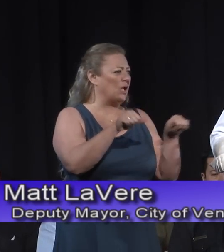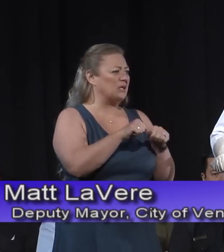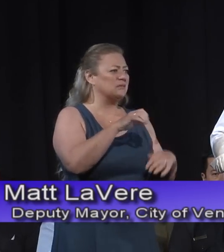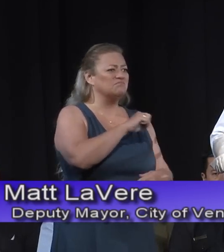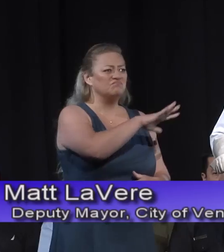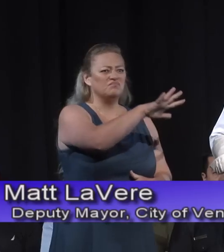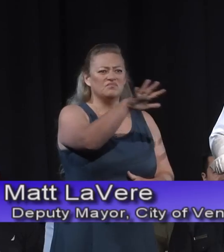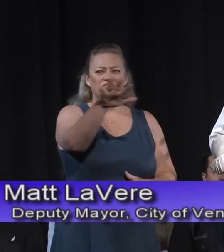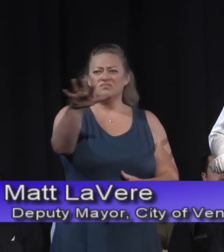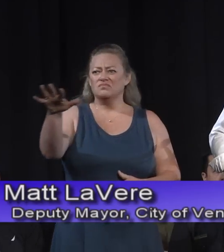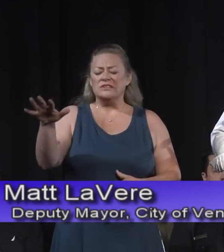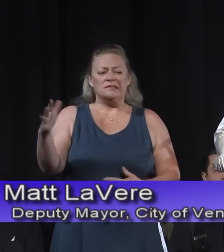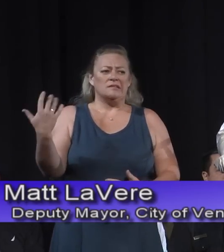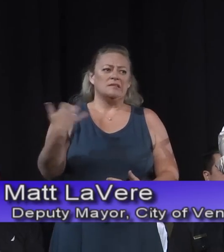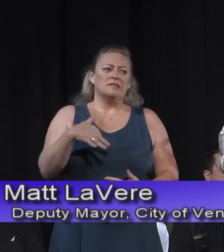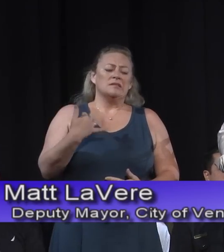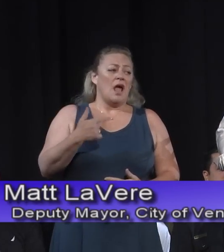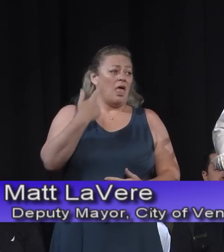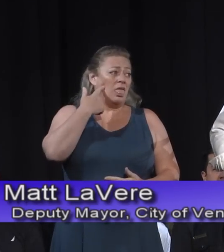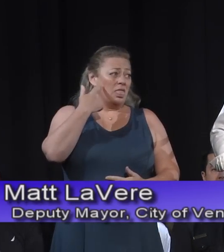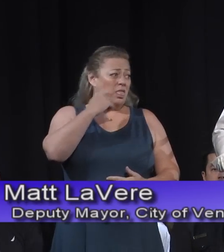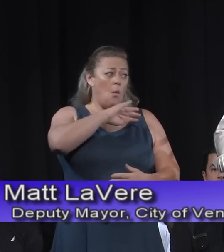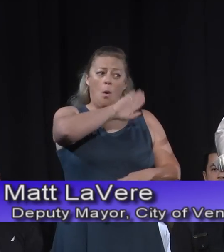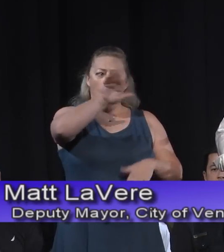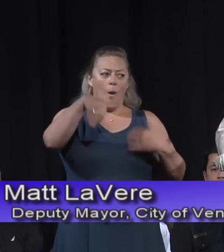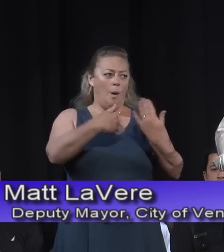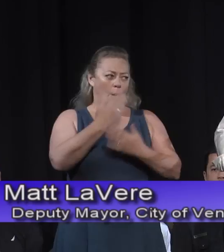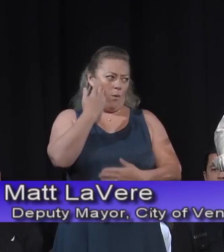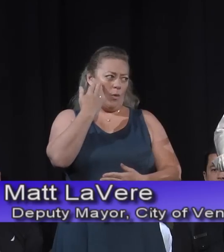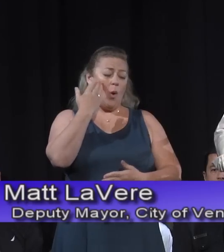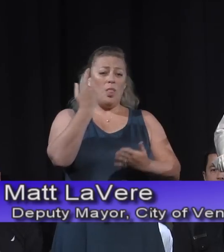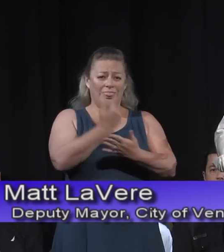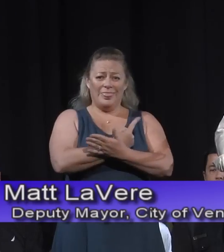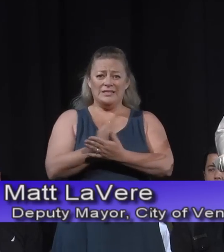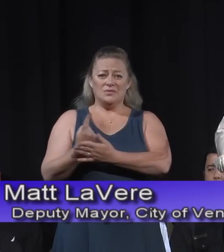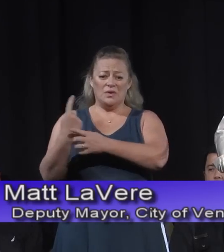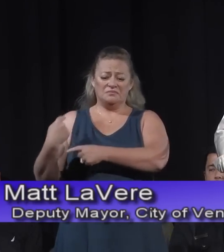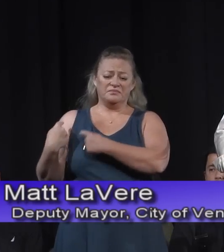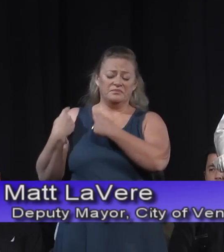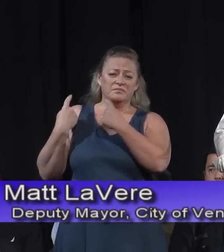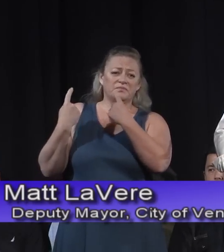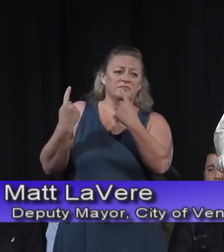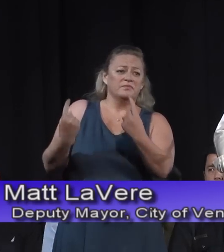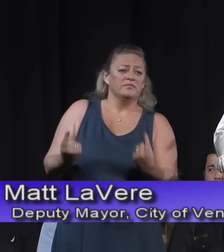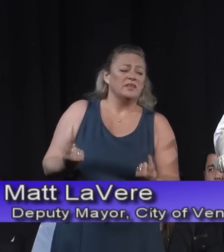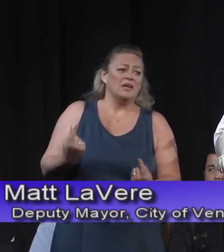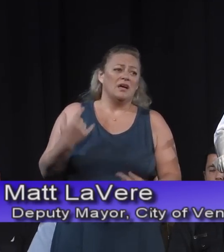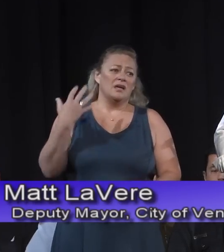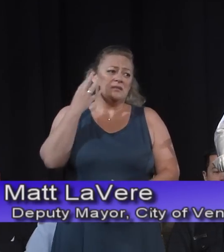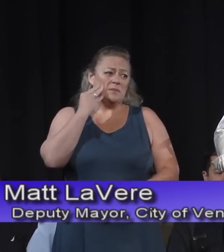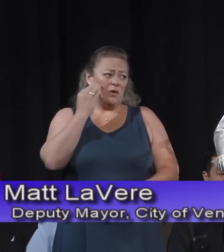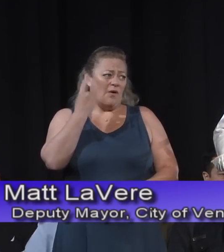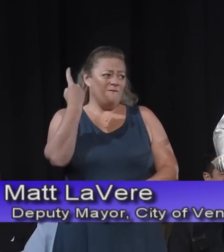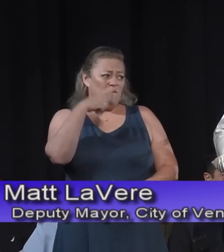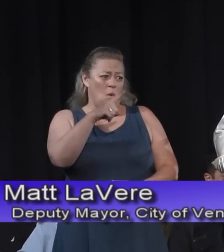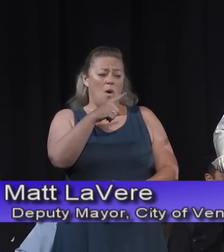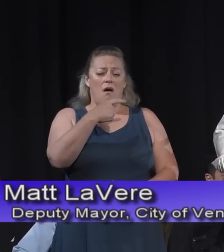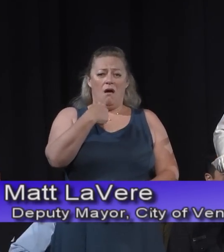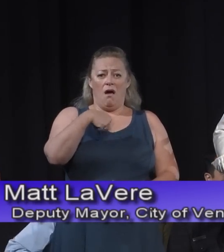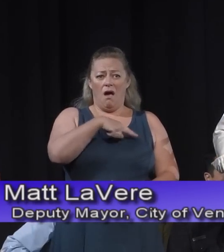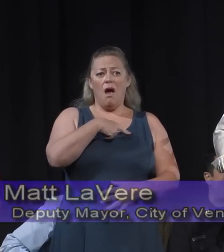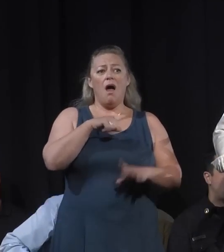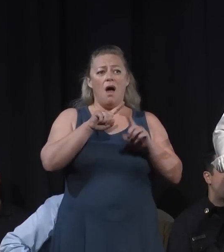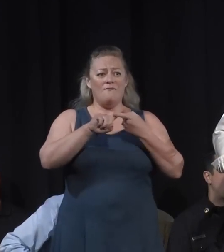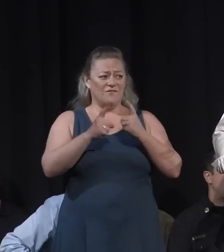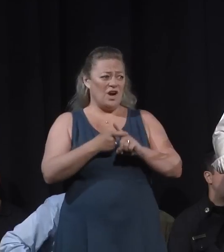I think we all know what this week's been like for many of our neighbors and many of our friends. You know our city really is facing its